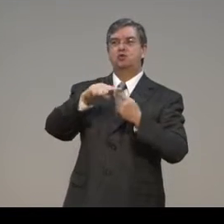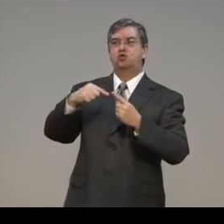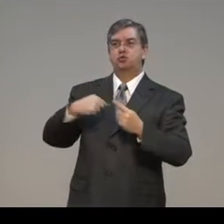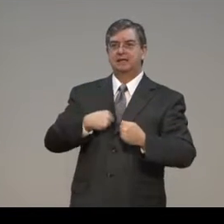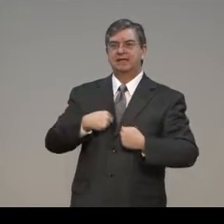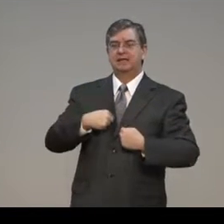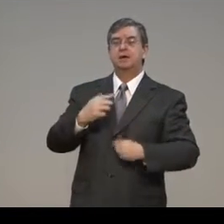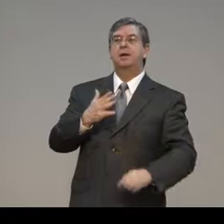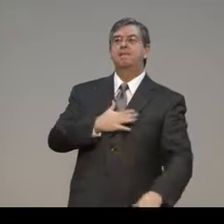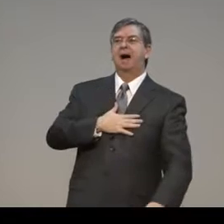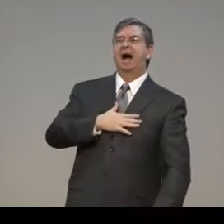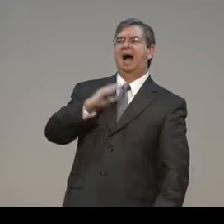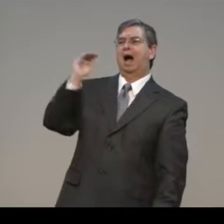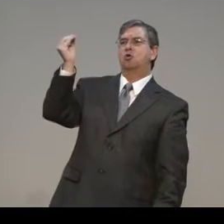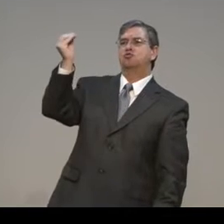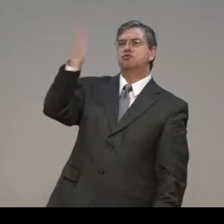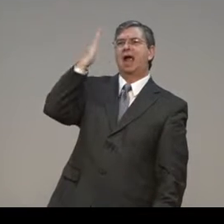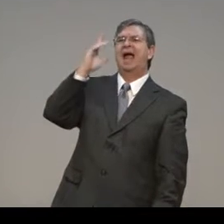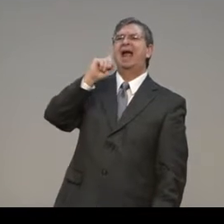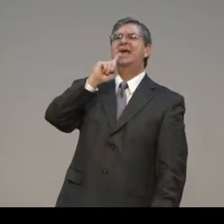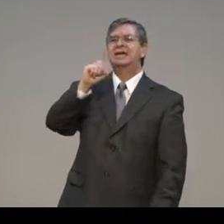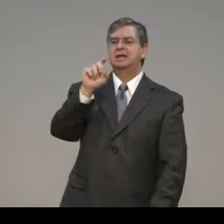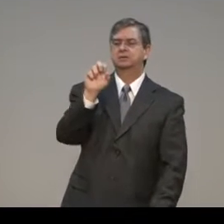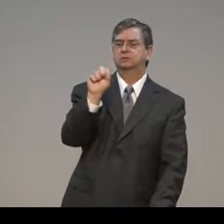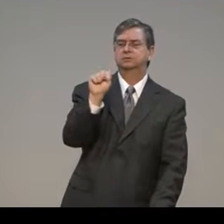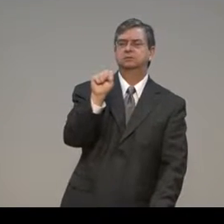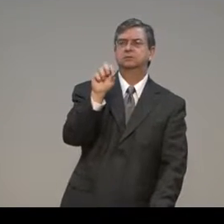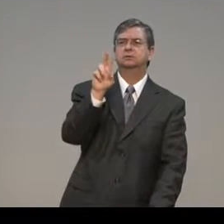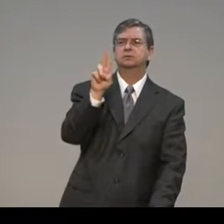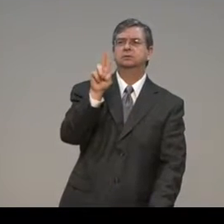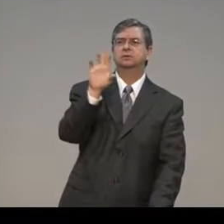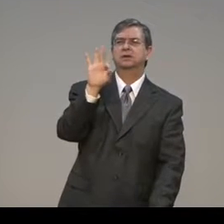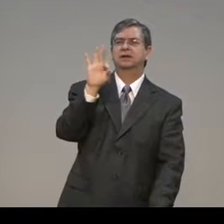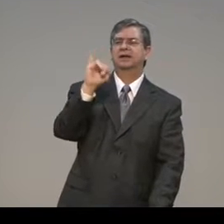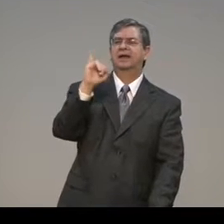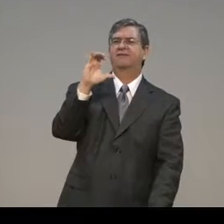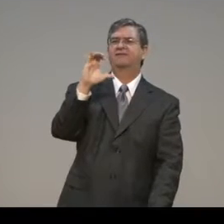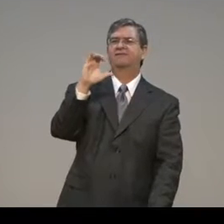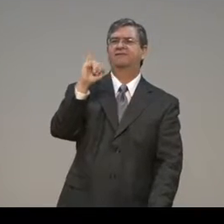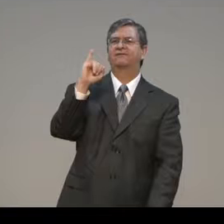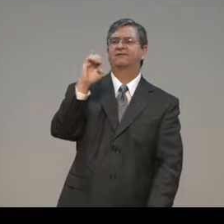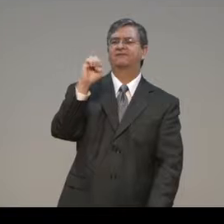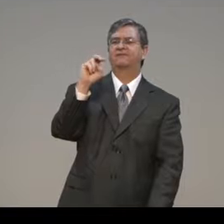And he said unto me, My grace is sufficient.